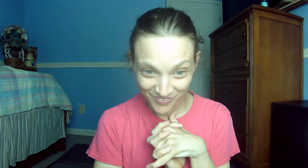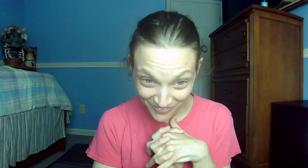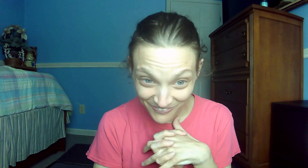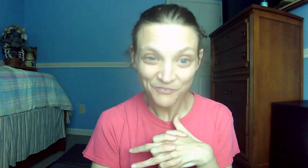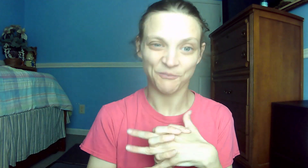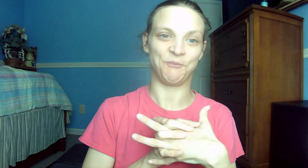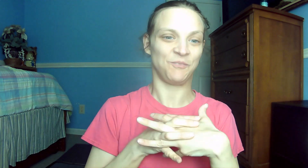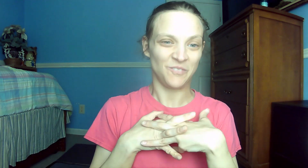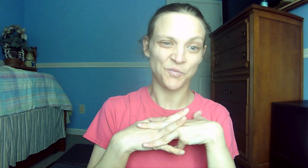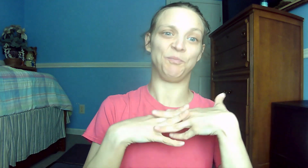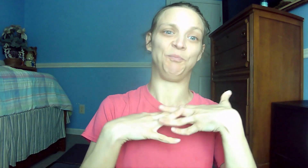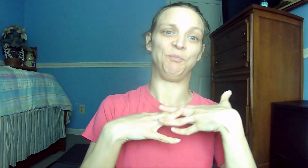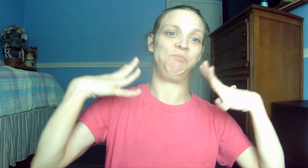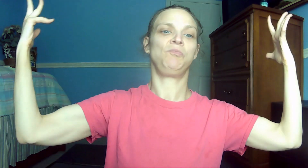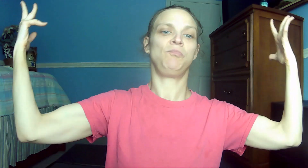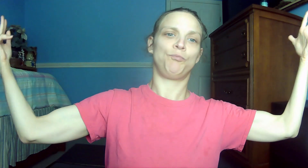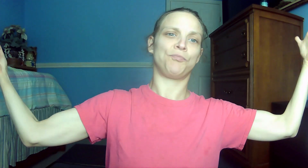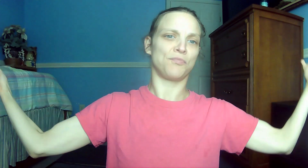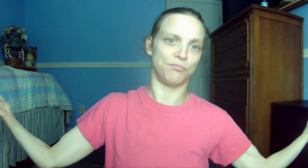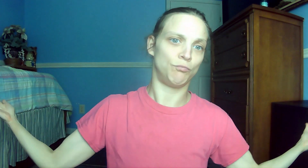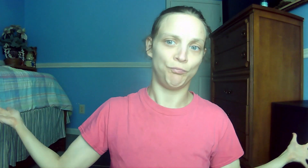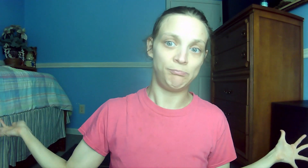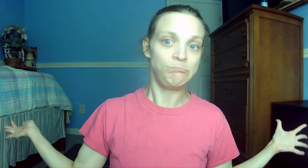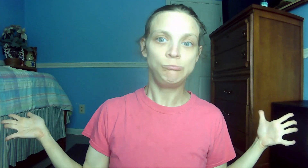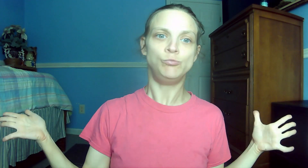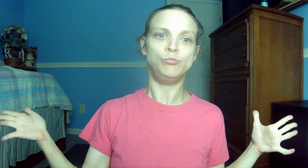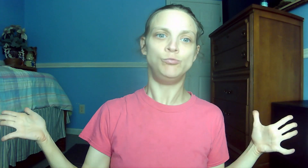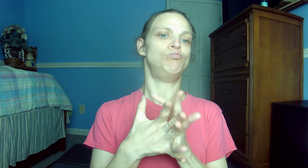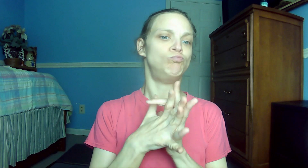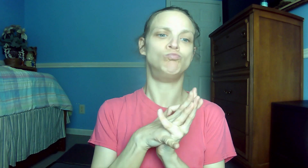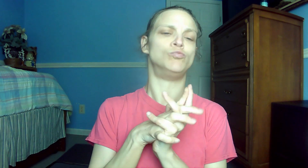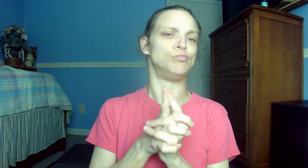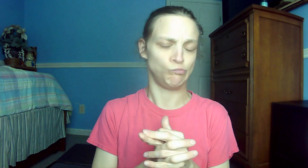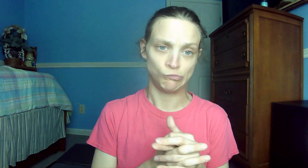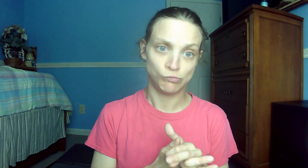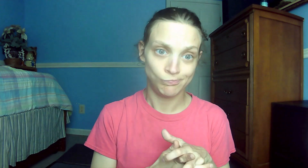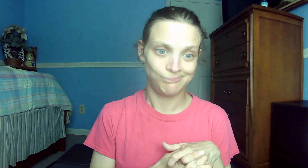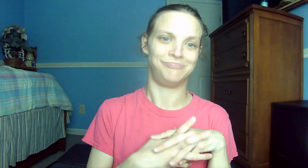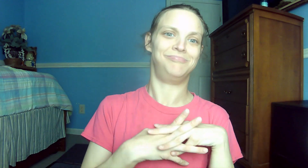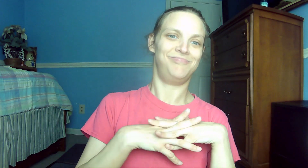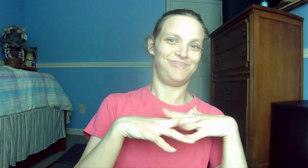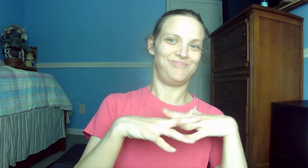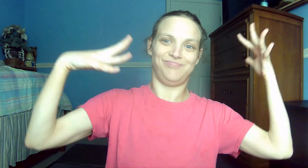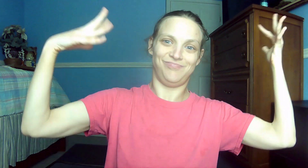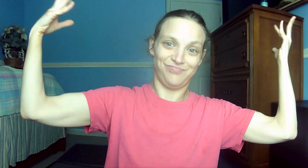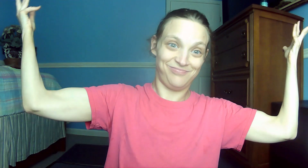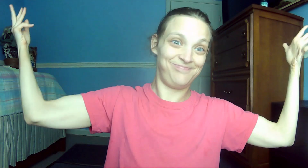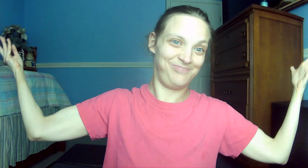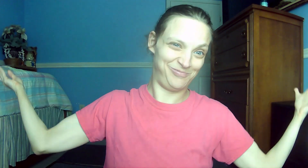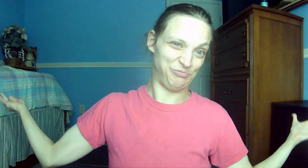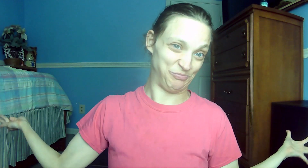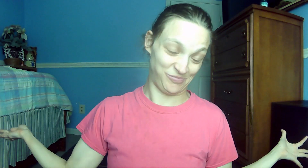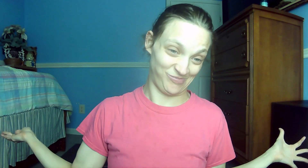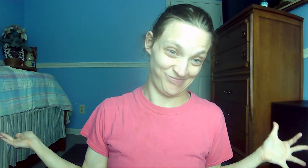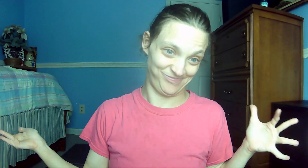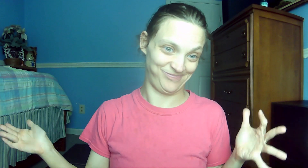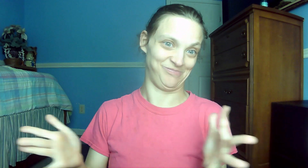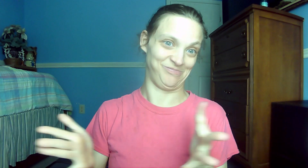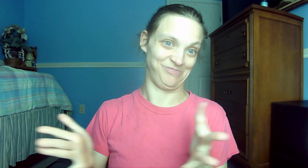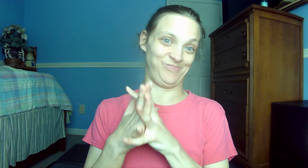because he trusts in you. 82. Psalm 118.14-16 The Lord is